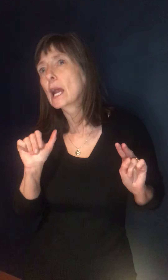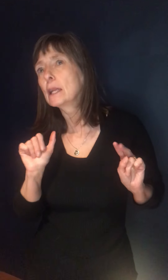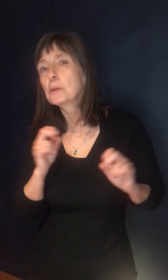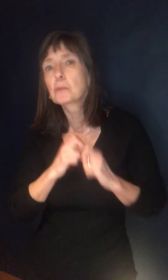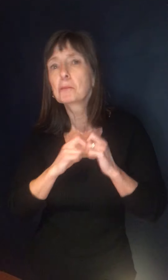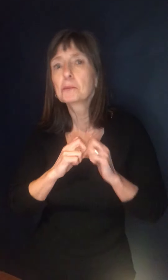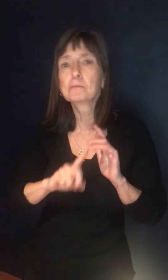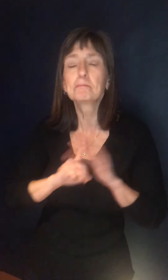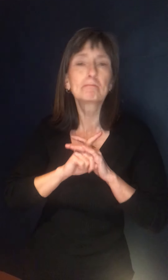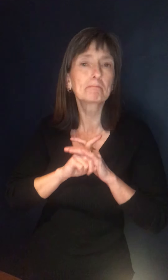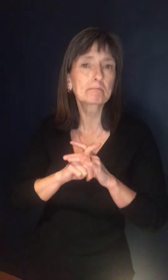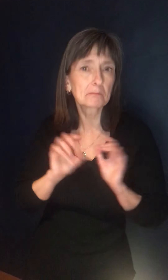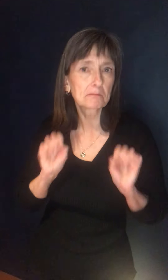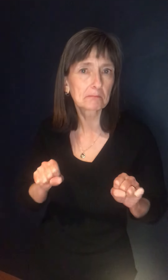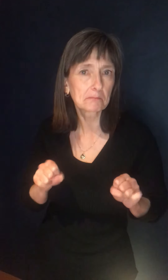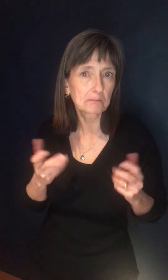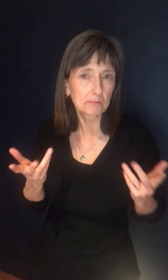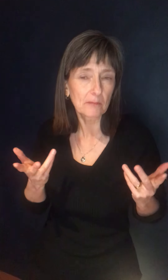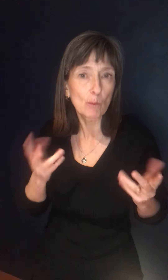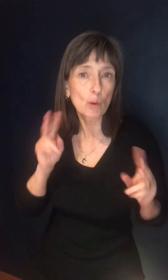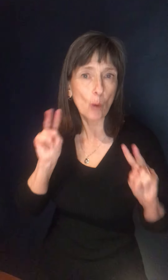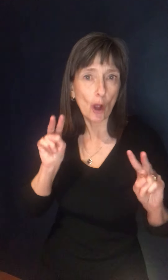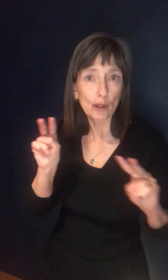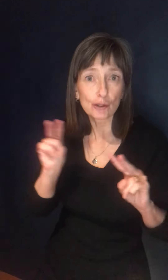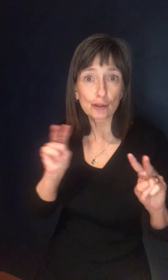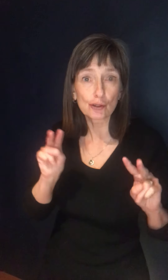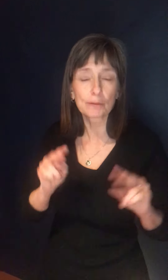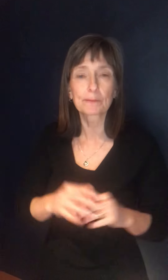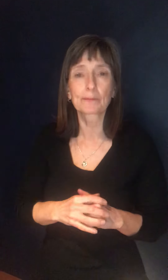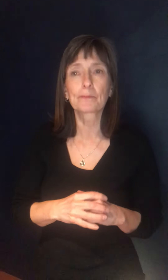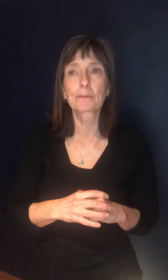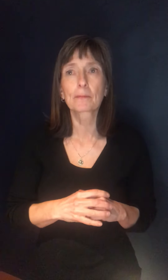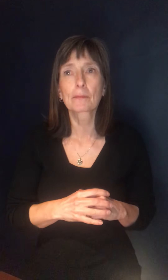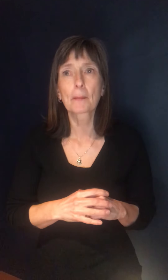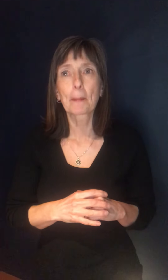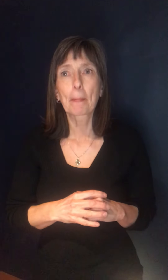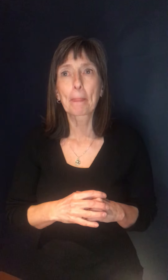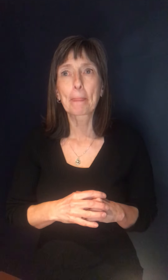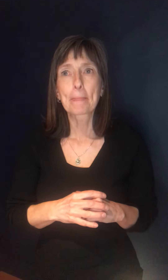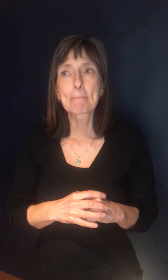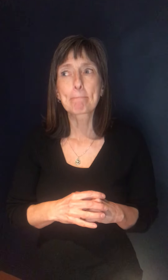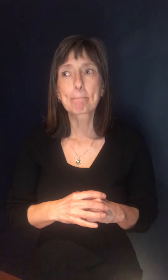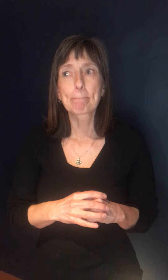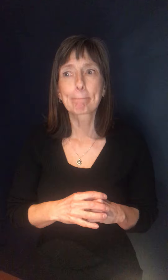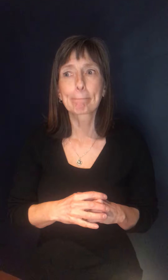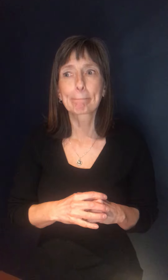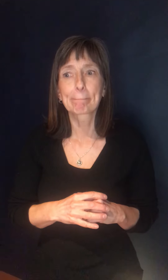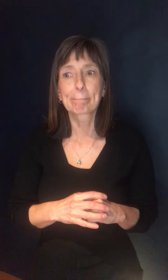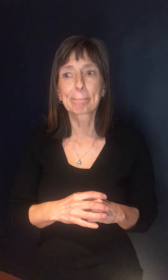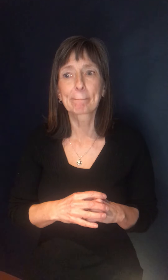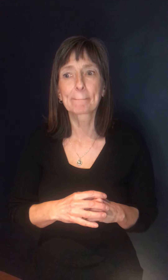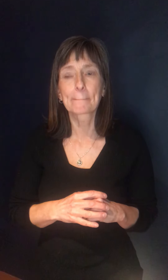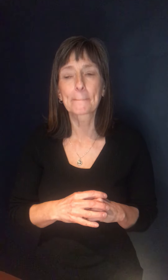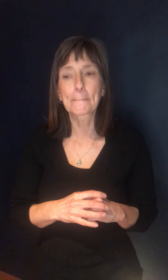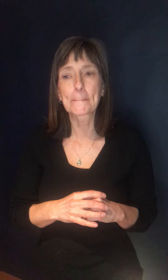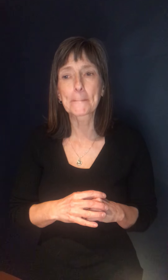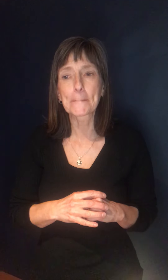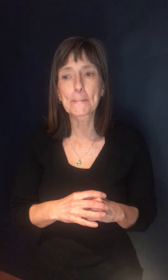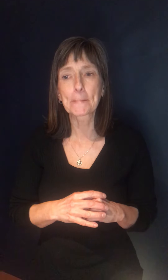um, you know, be, uh, early warnings, uh, for something. Certainly with regard to, um, you know, blood